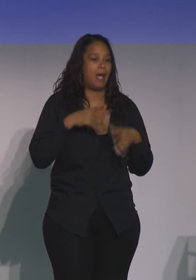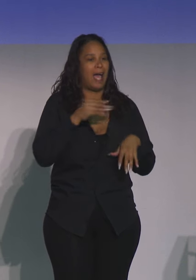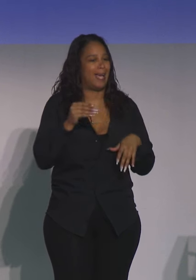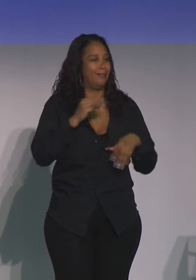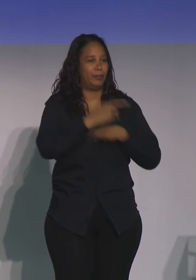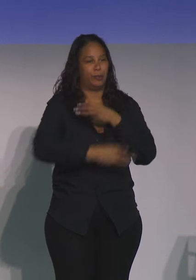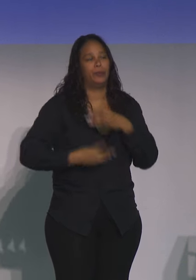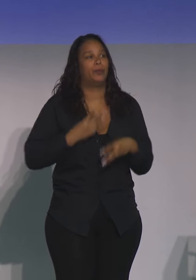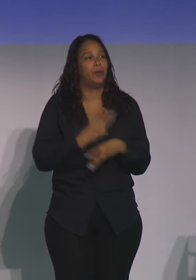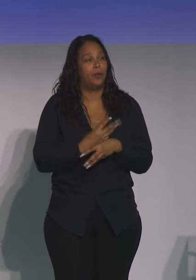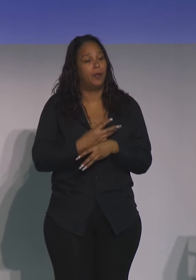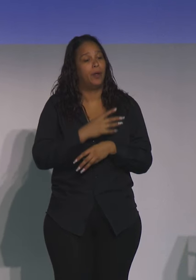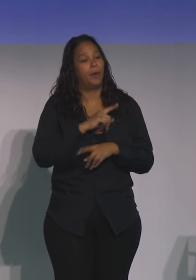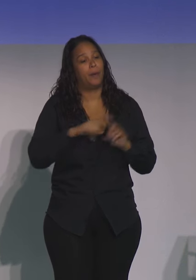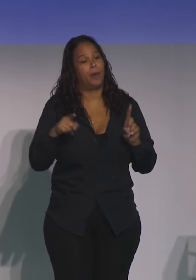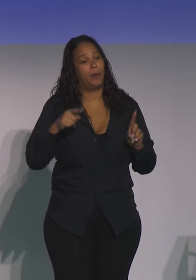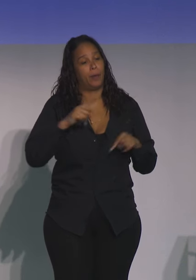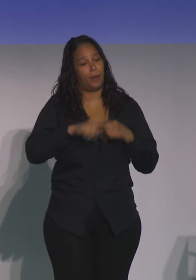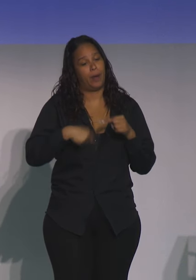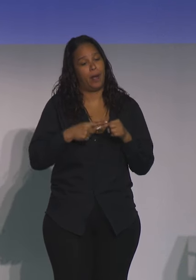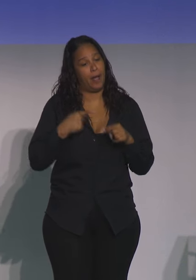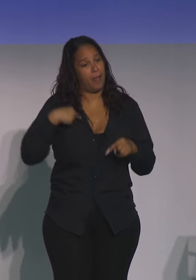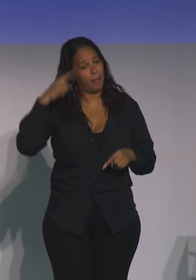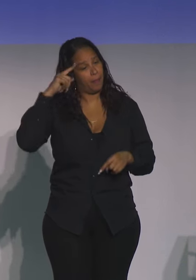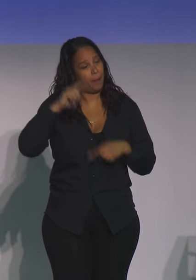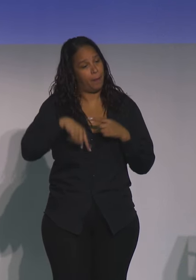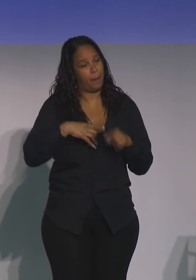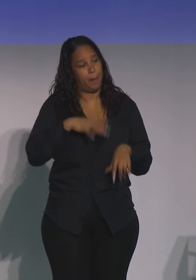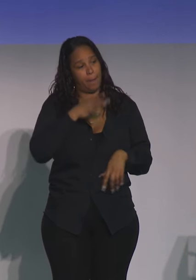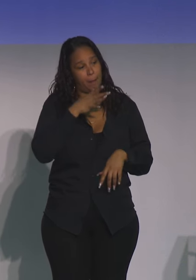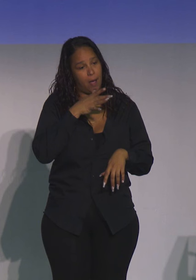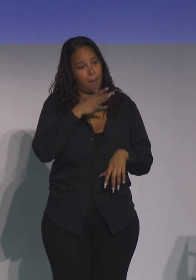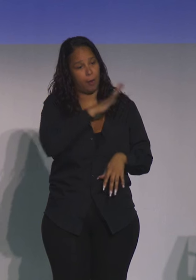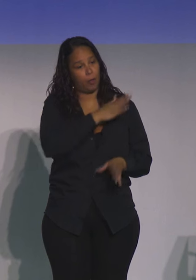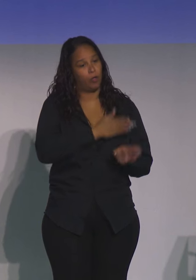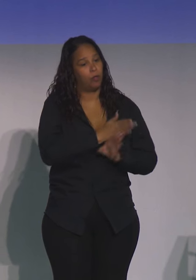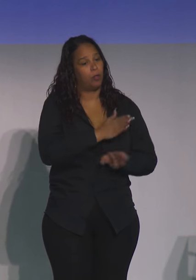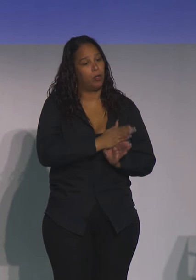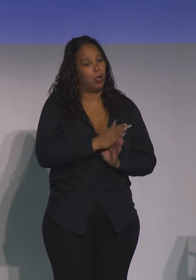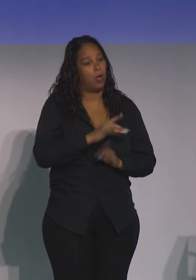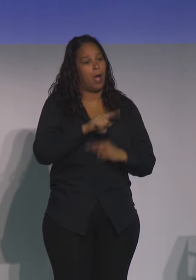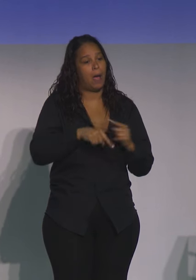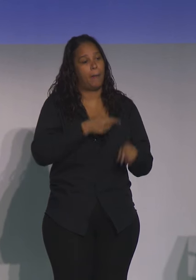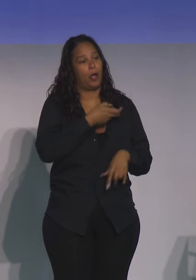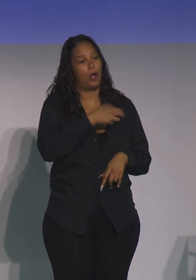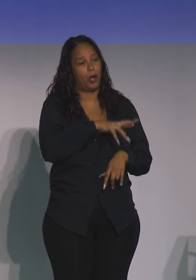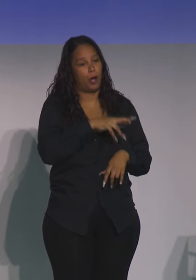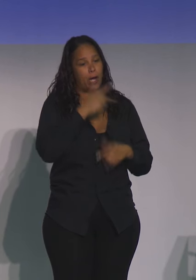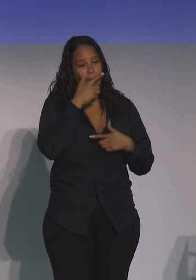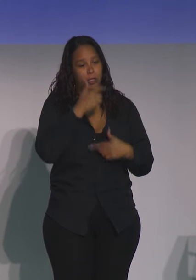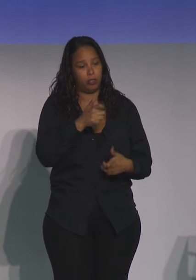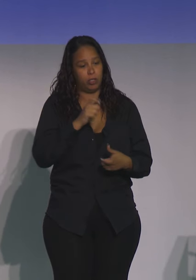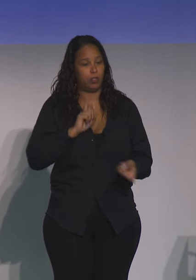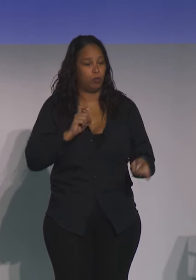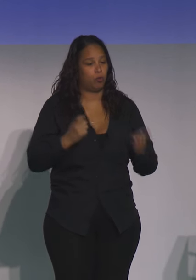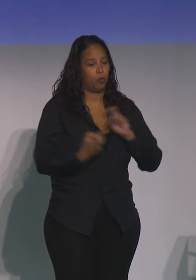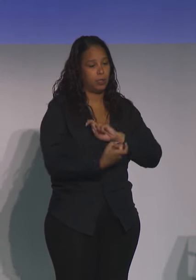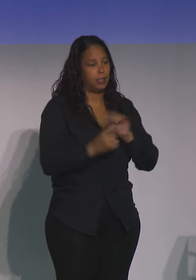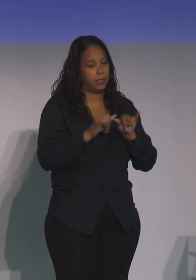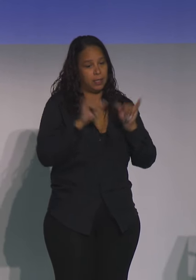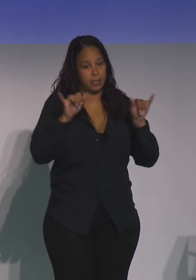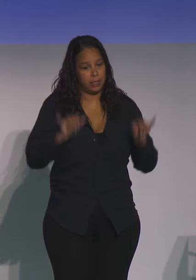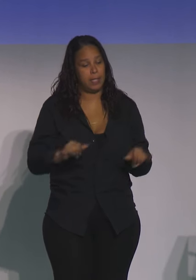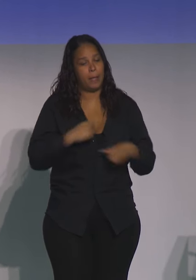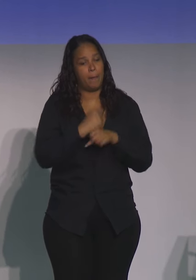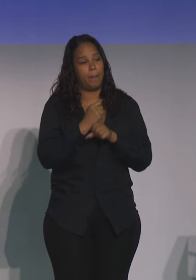But when I think about my mom's career and thinking about her interest in changing the system and making sure